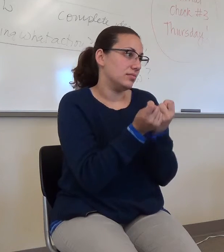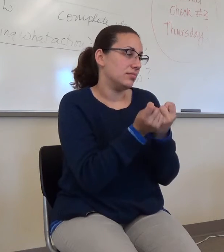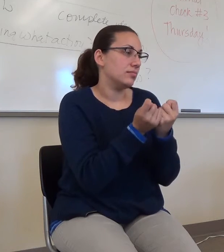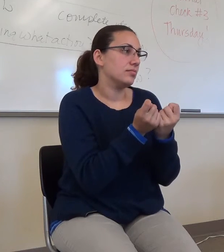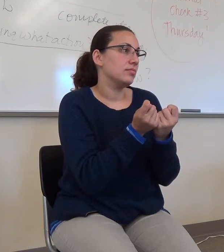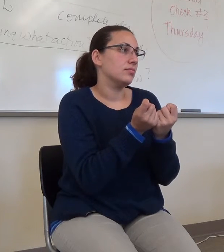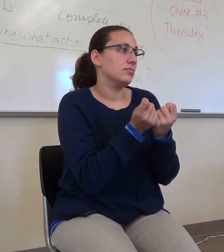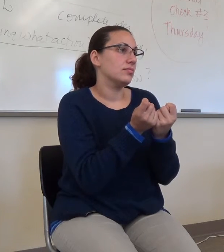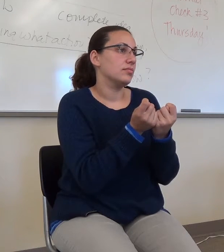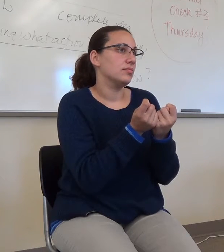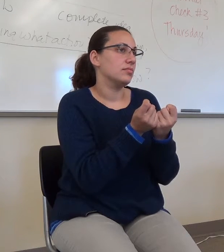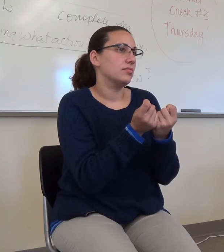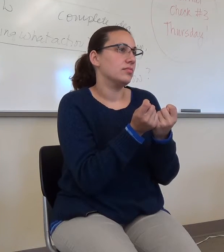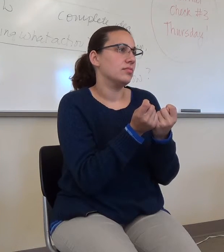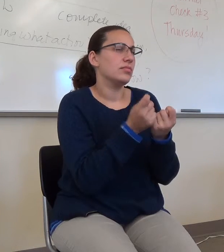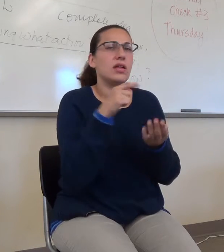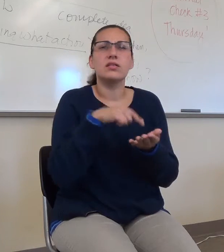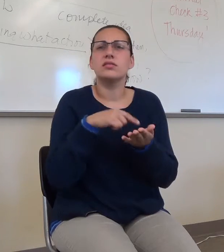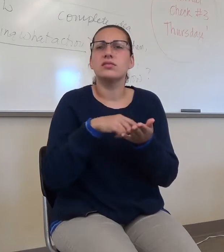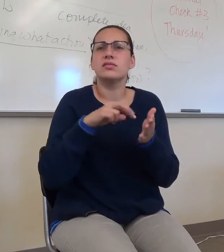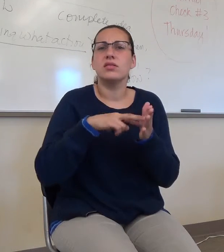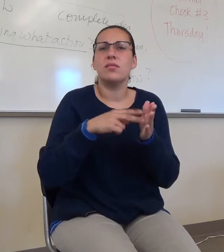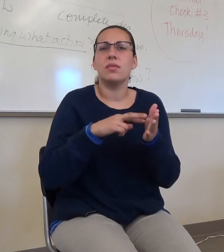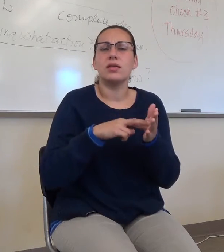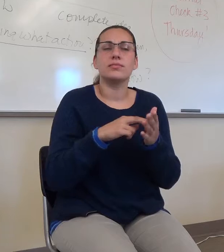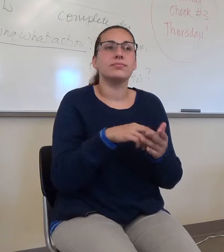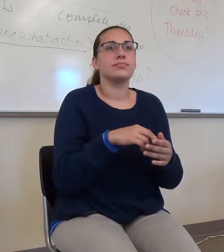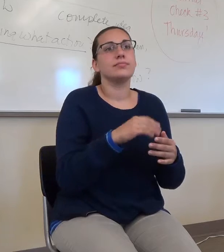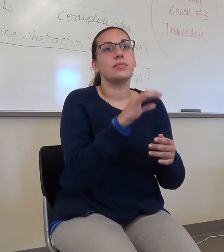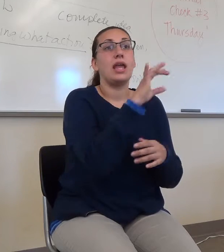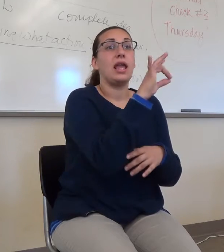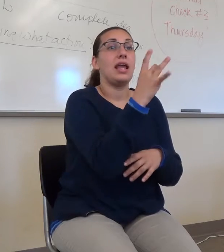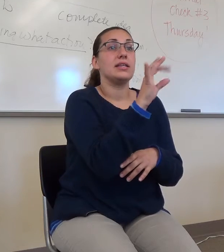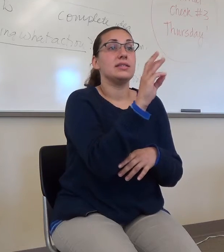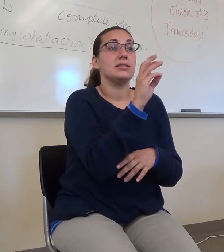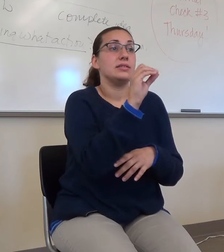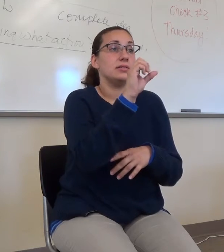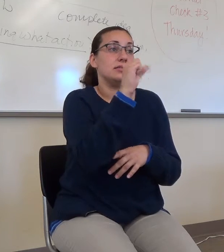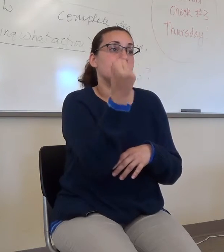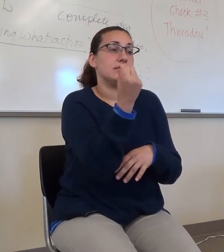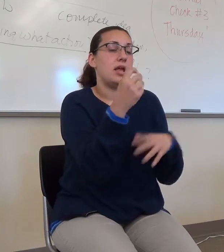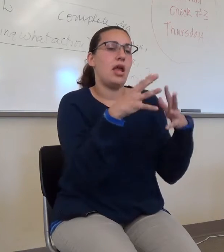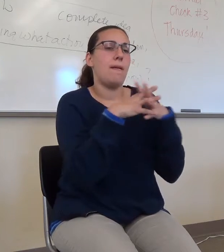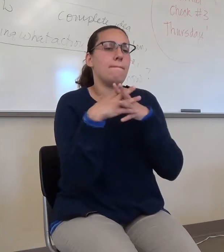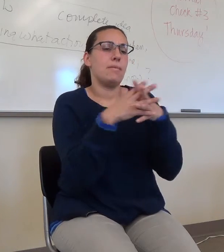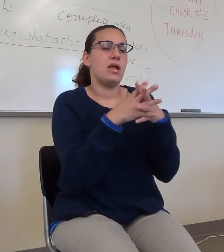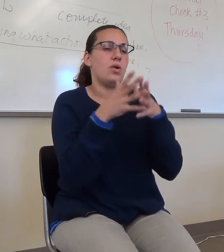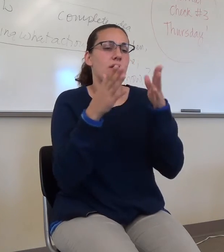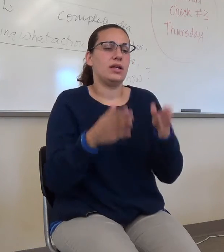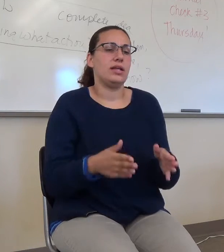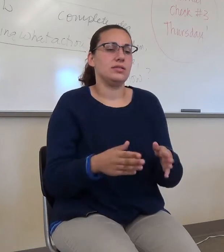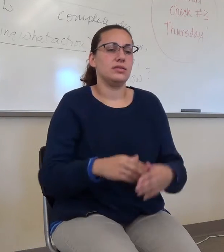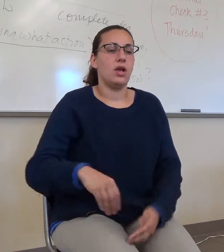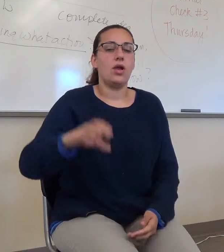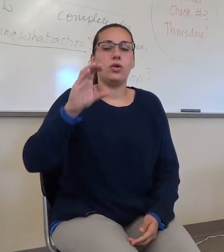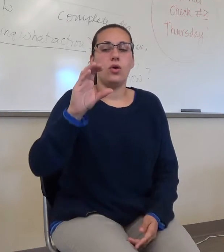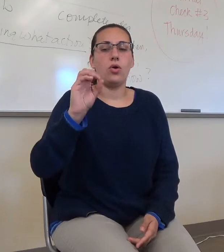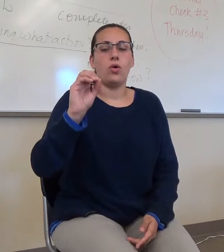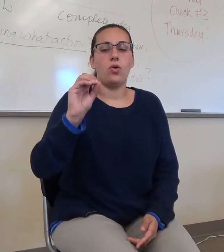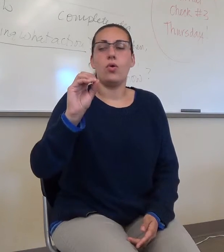What does this mean? In the 1860s, Americans codified the rules. And